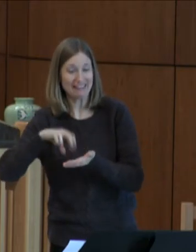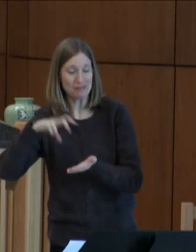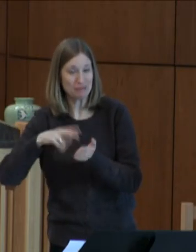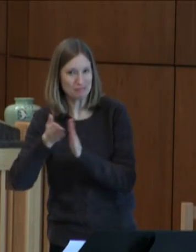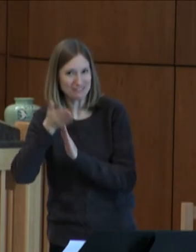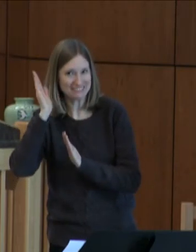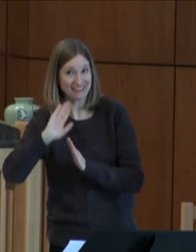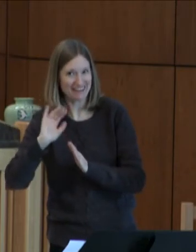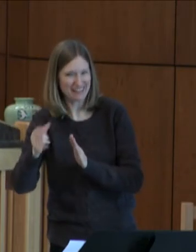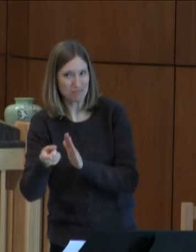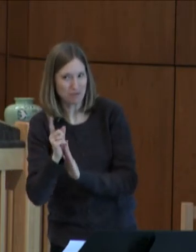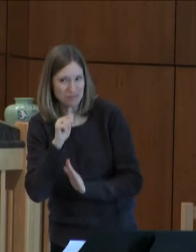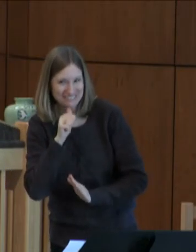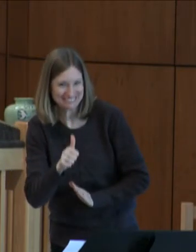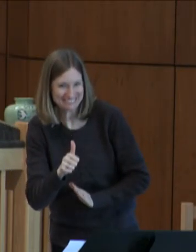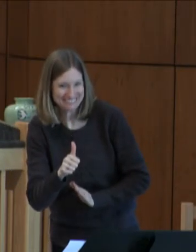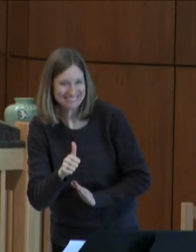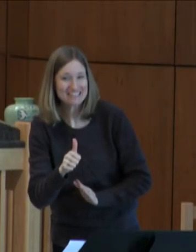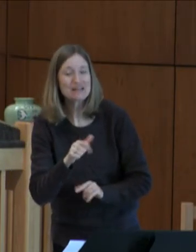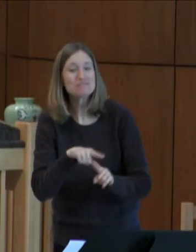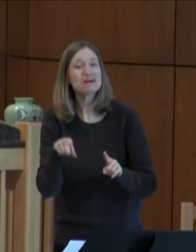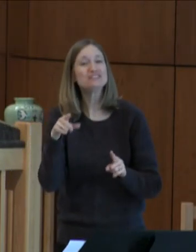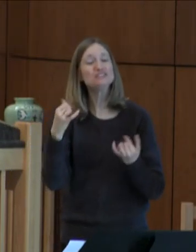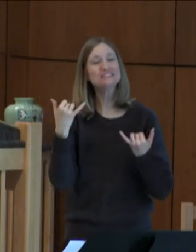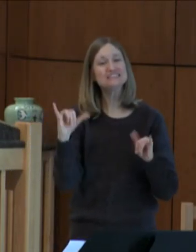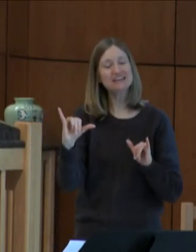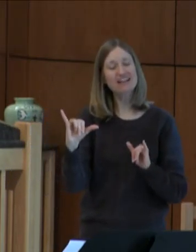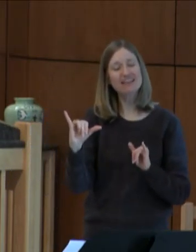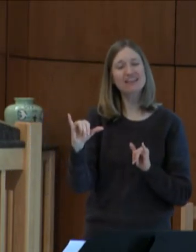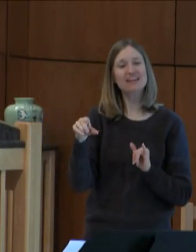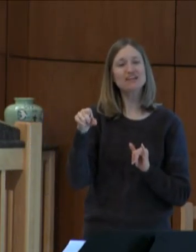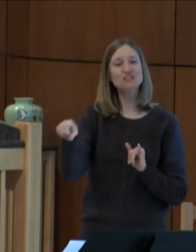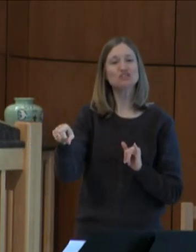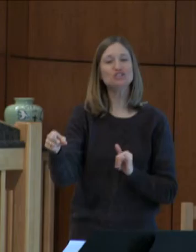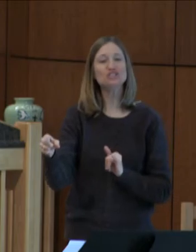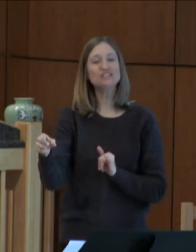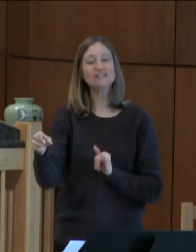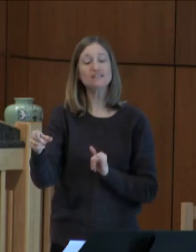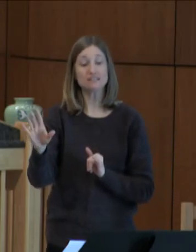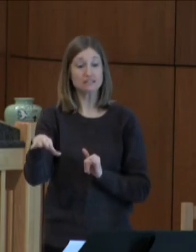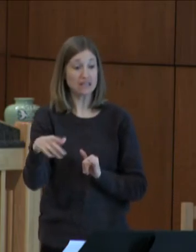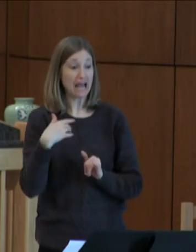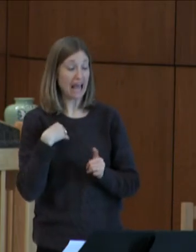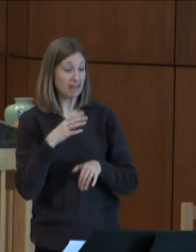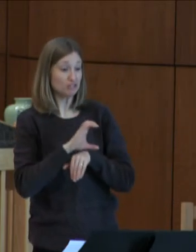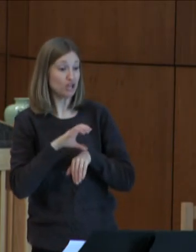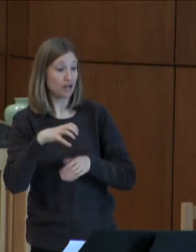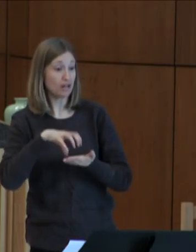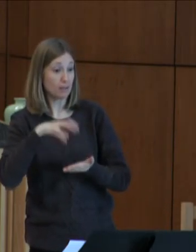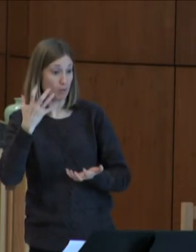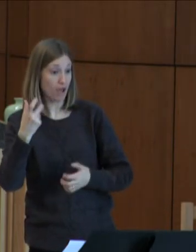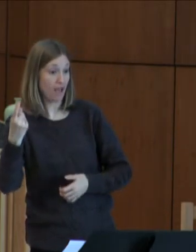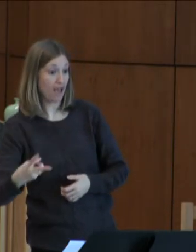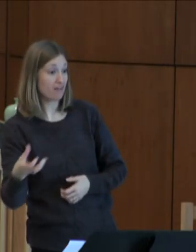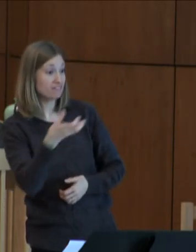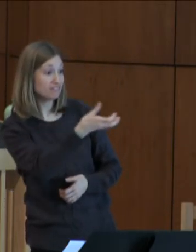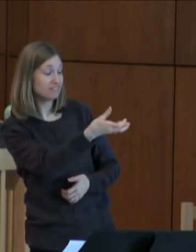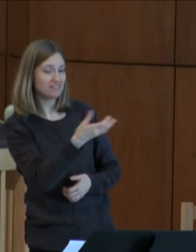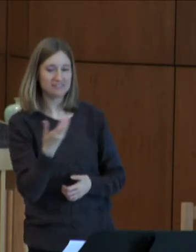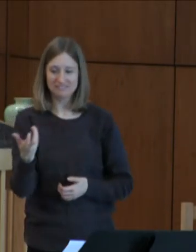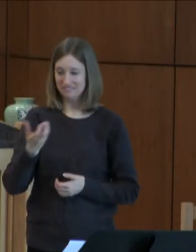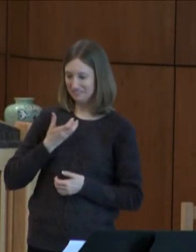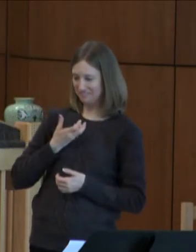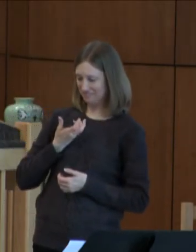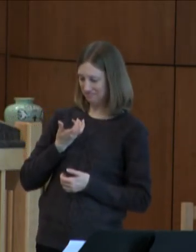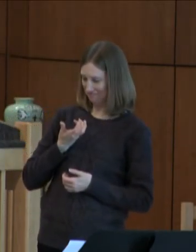praising God. But she offered me half a chocolate cupcake that she had and she looked